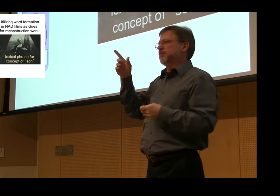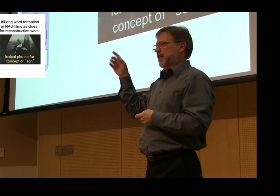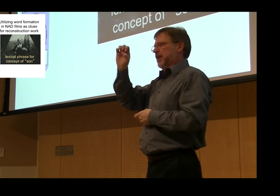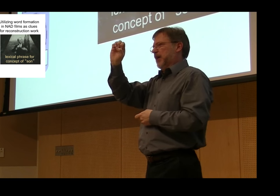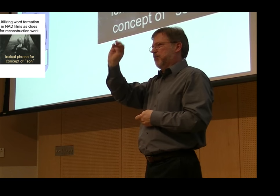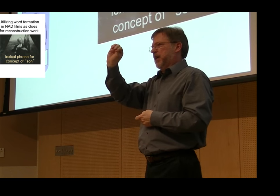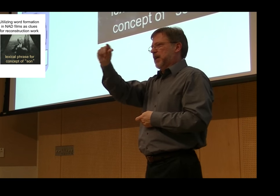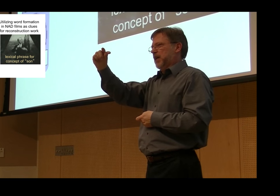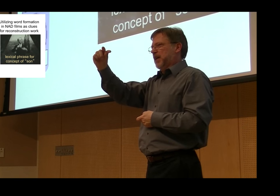action.